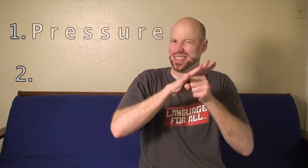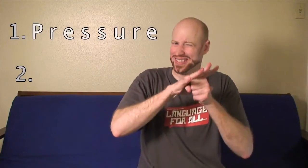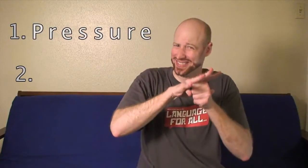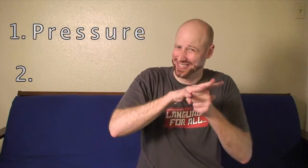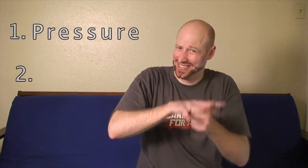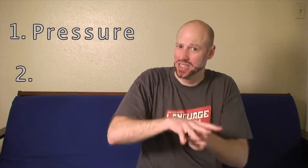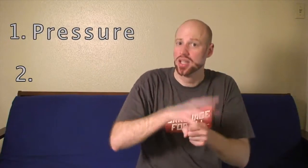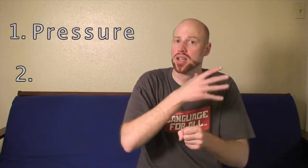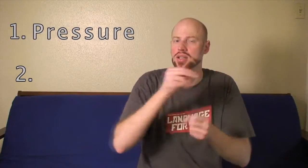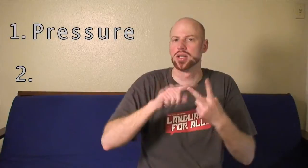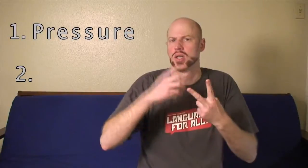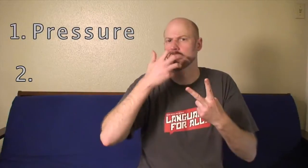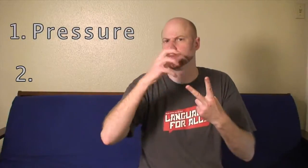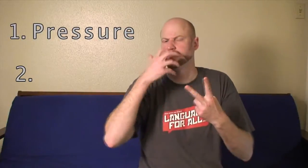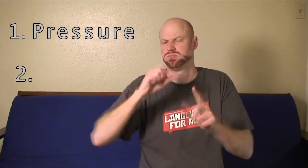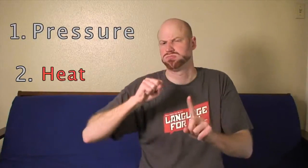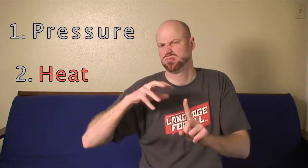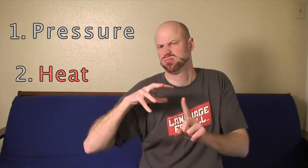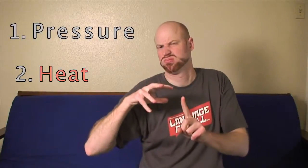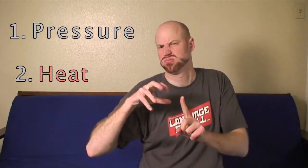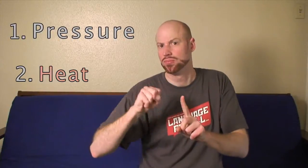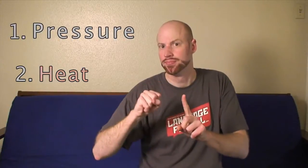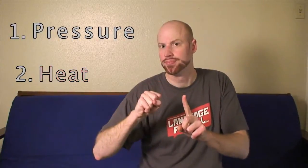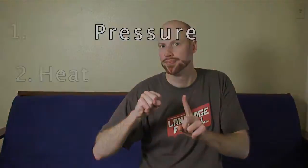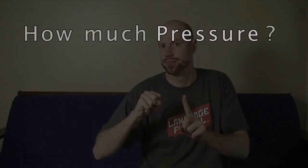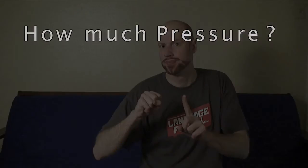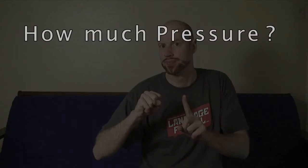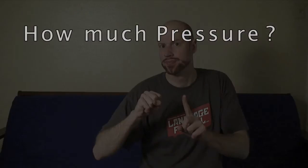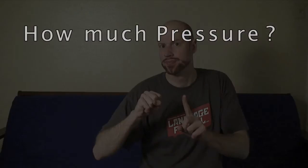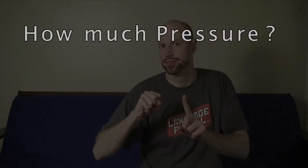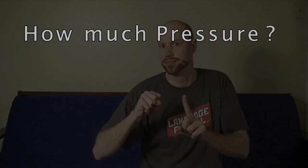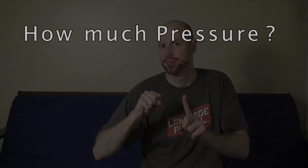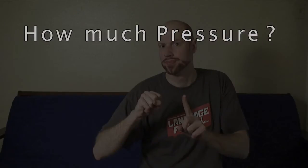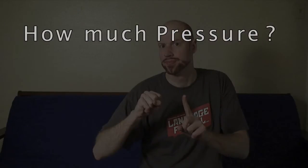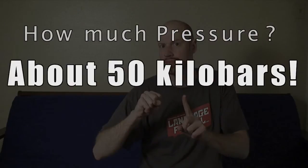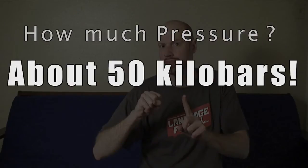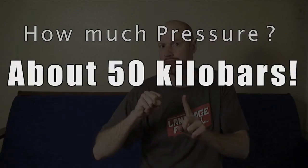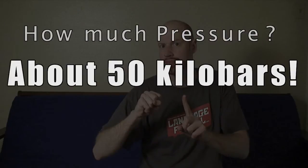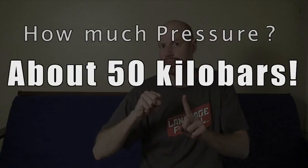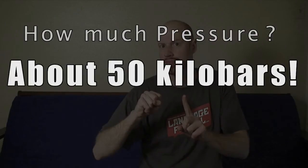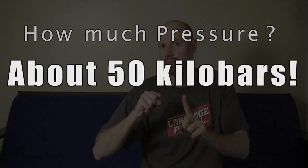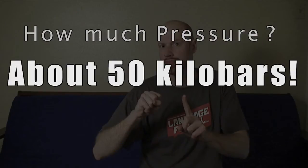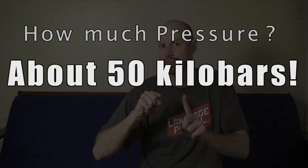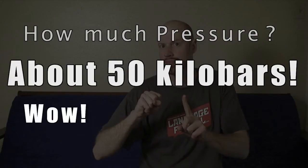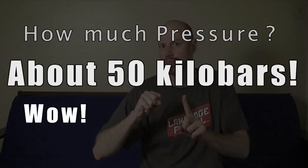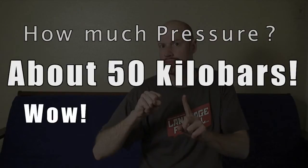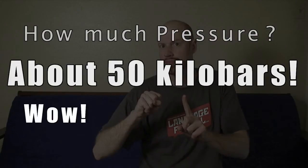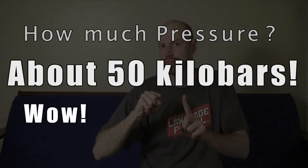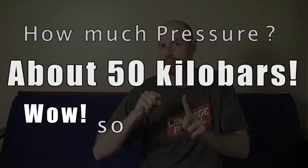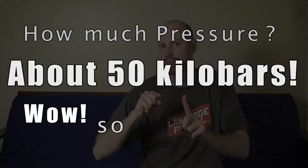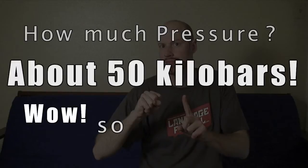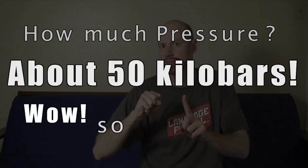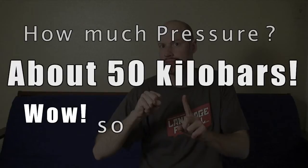Pressure and heat. How much pressure? About 50 kilobars. Wow! So